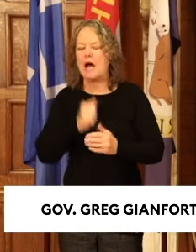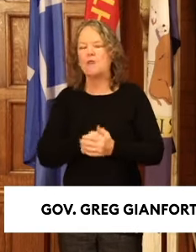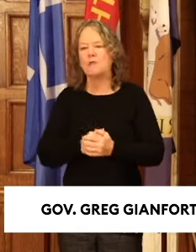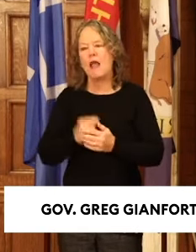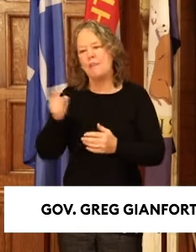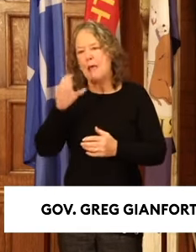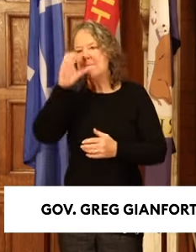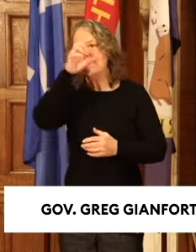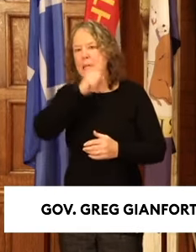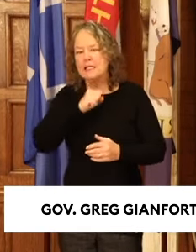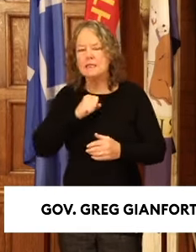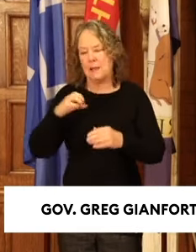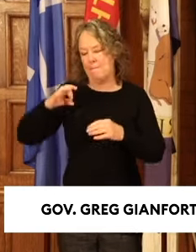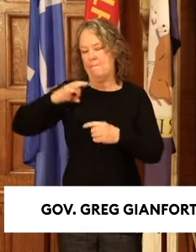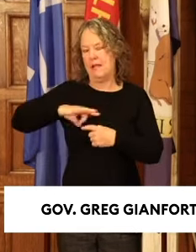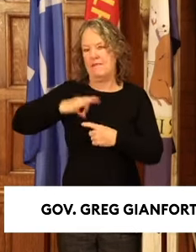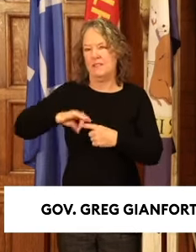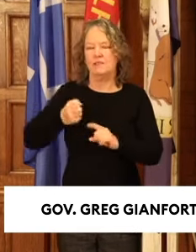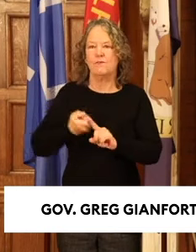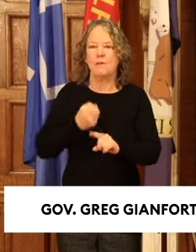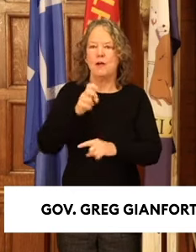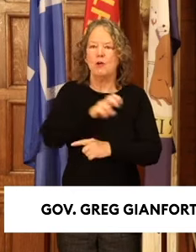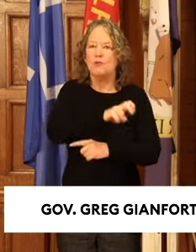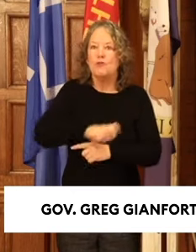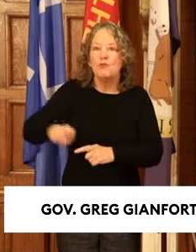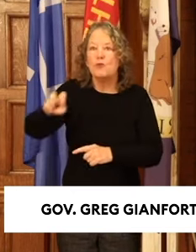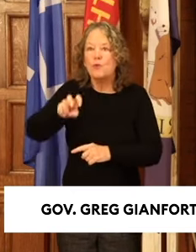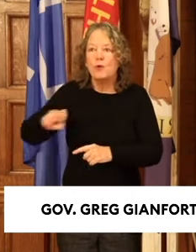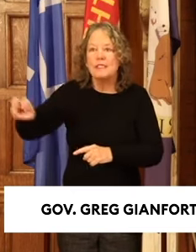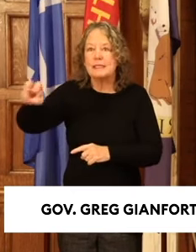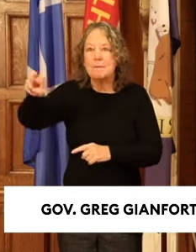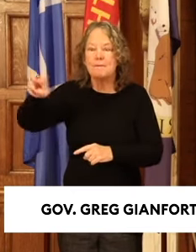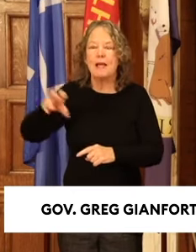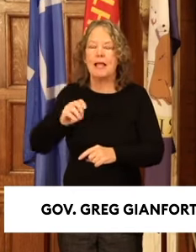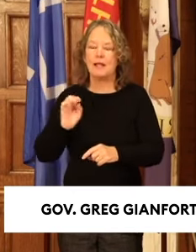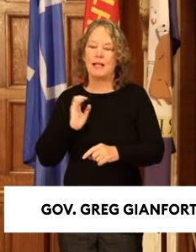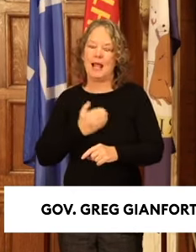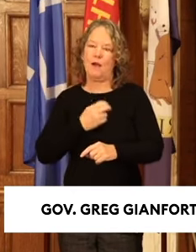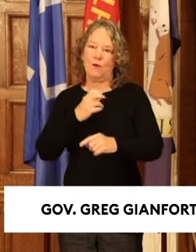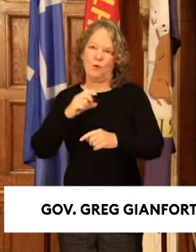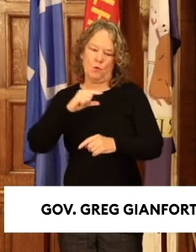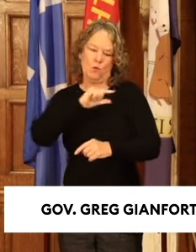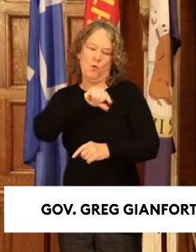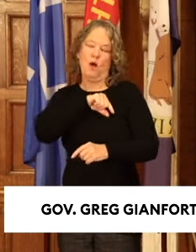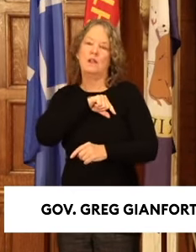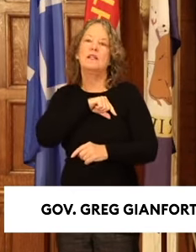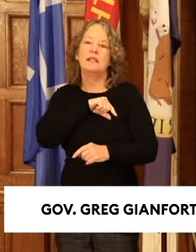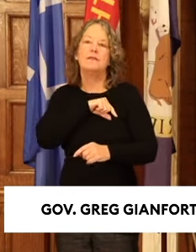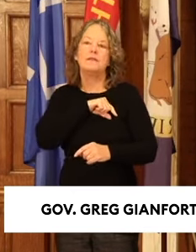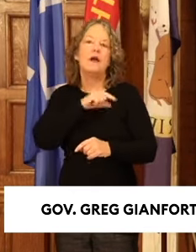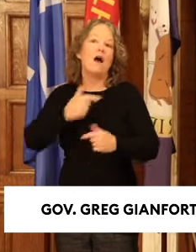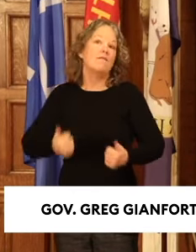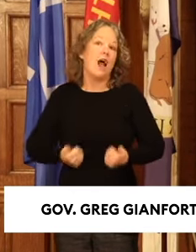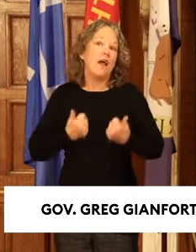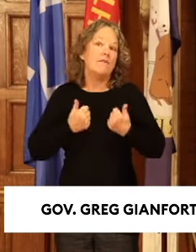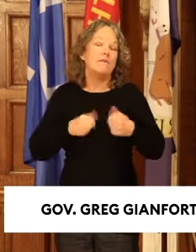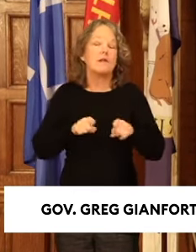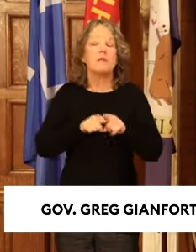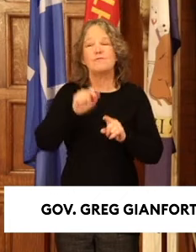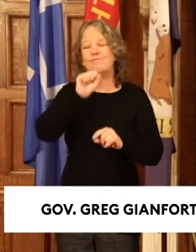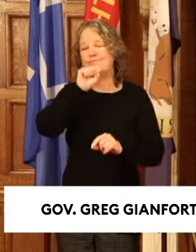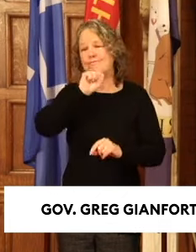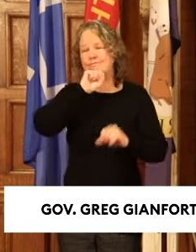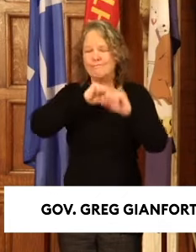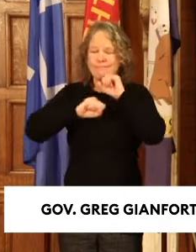out on the benefits that tourism would bring and our quality of life as Montanans suffers. When